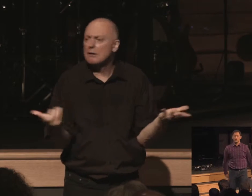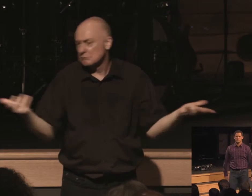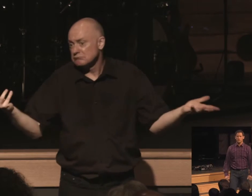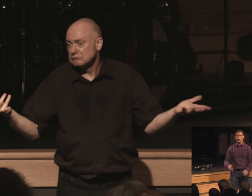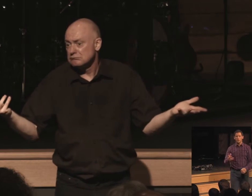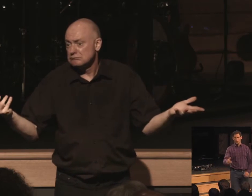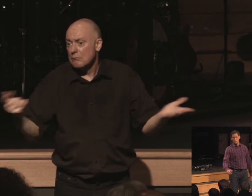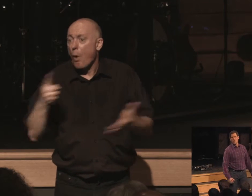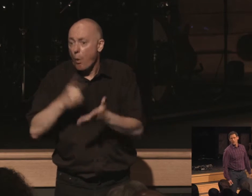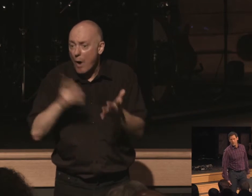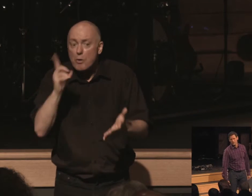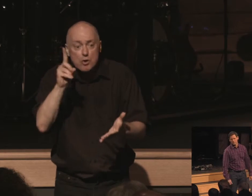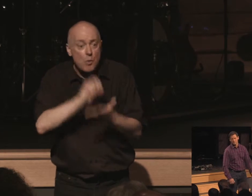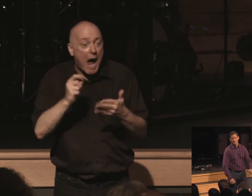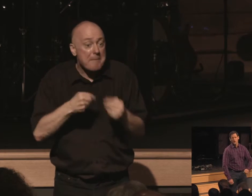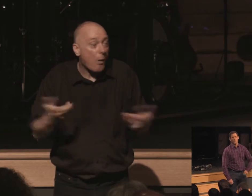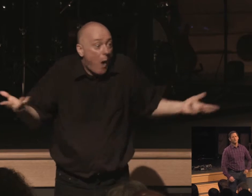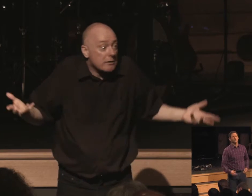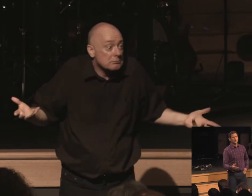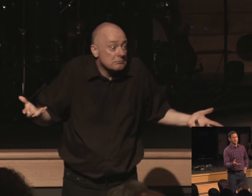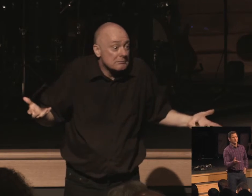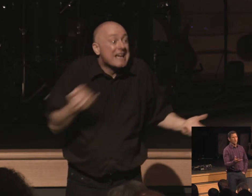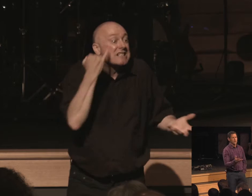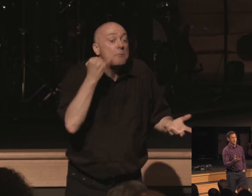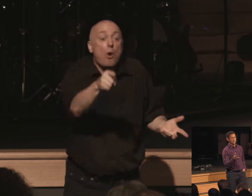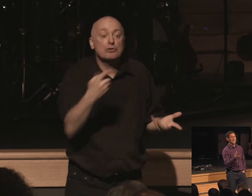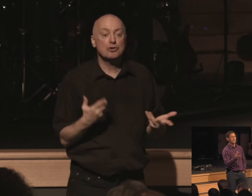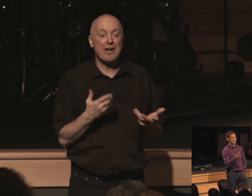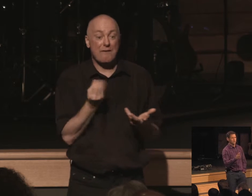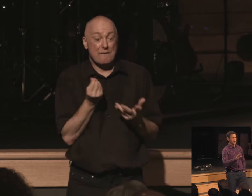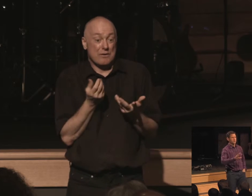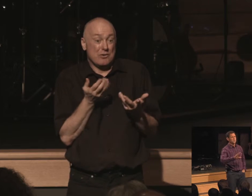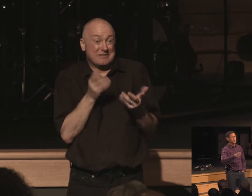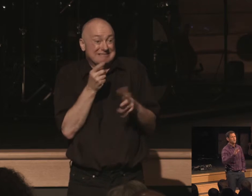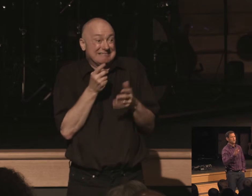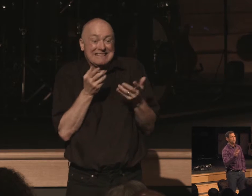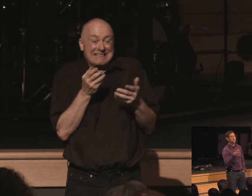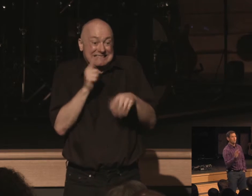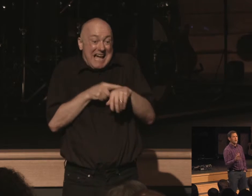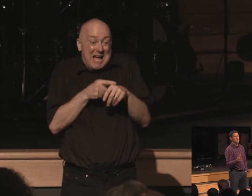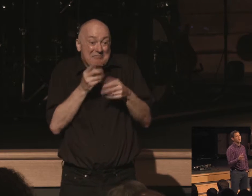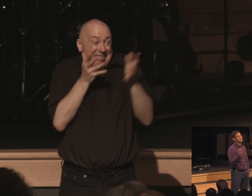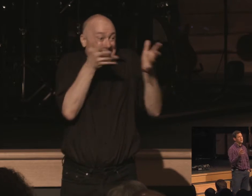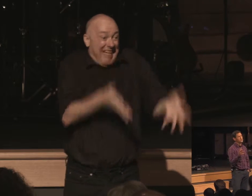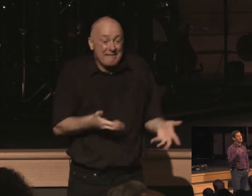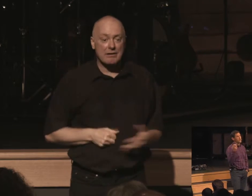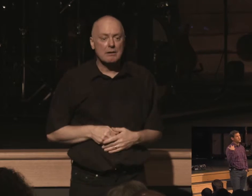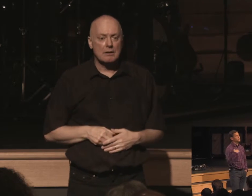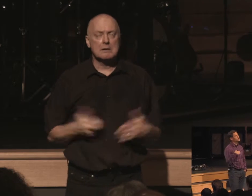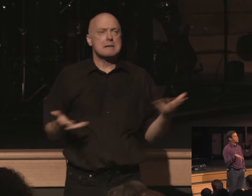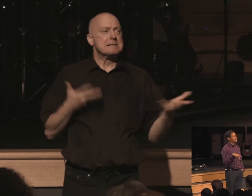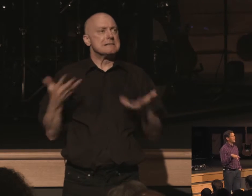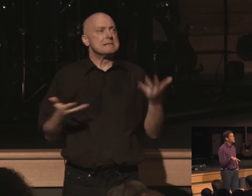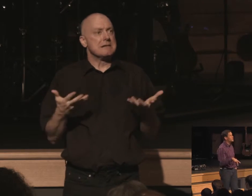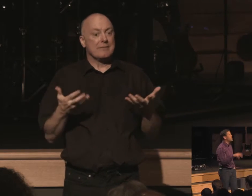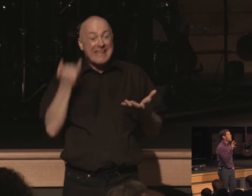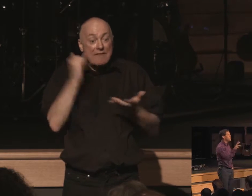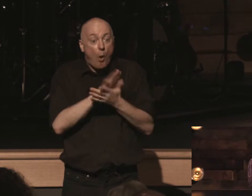question what do you write about what do you choose to write about the answer is you choose to write about especially when god's spirit is working in you that